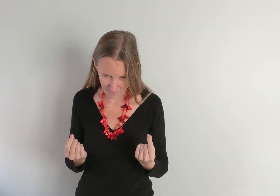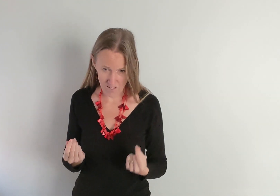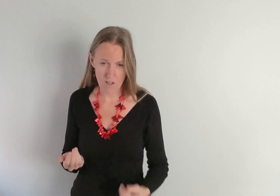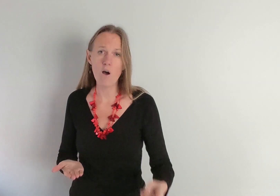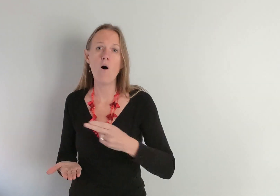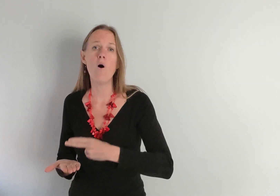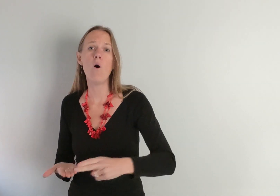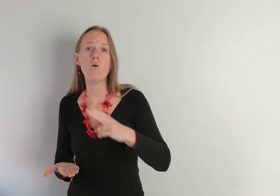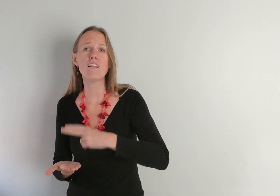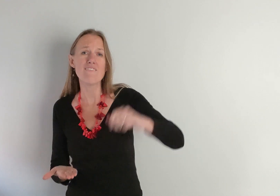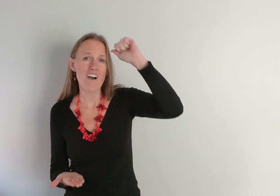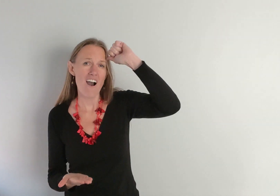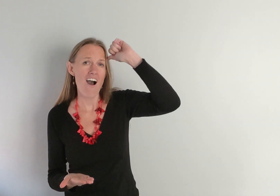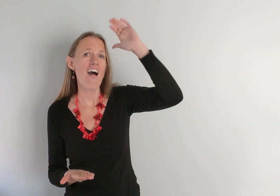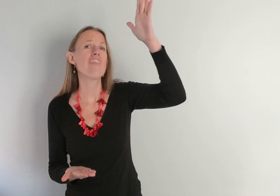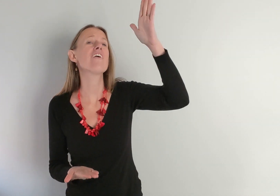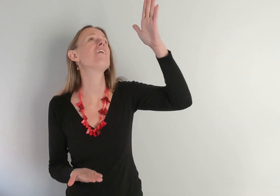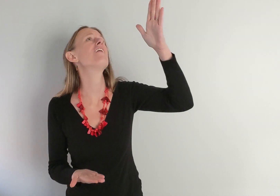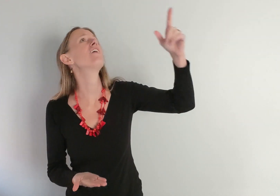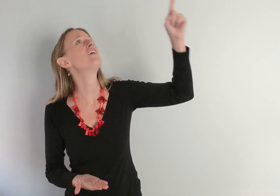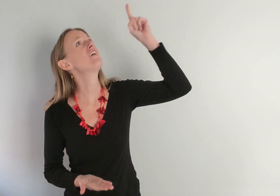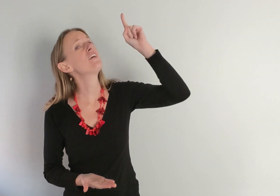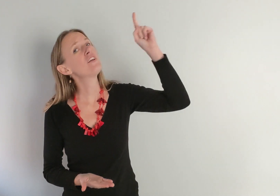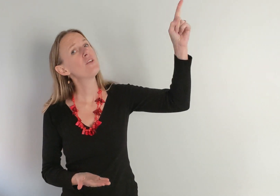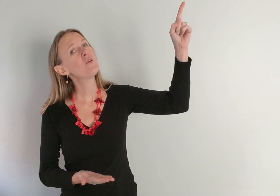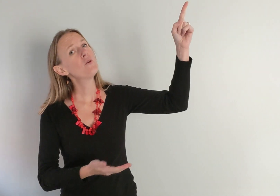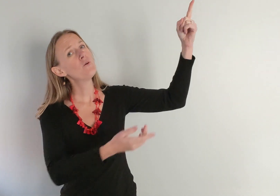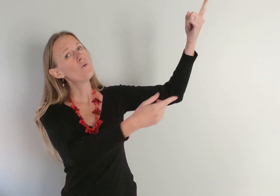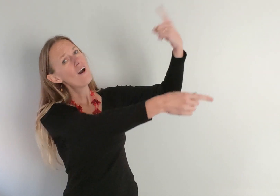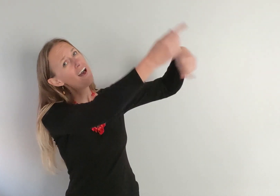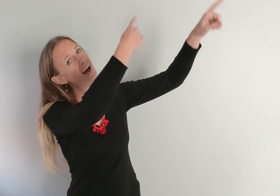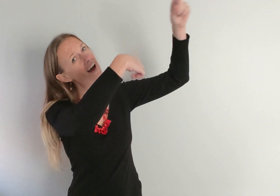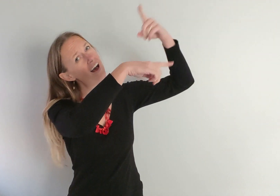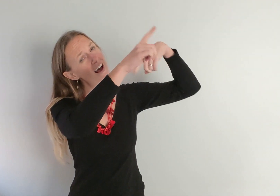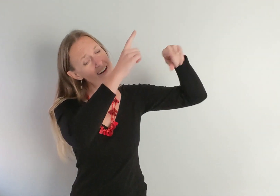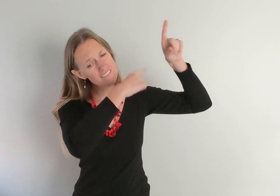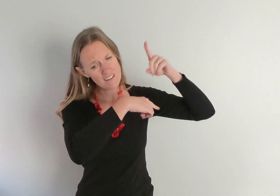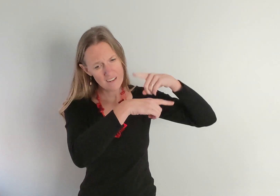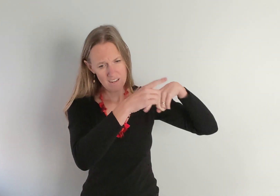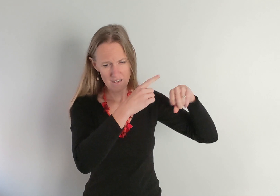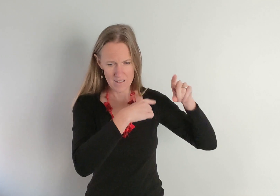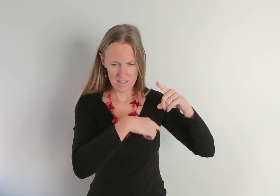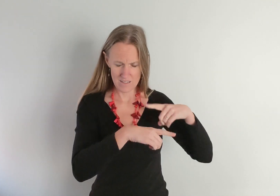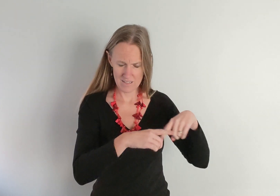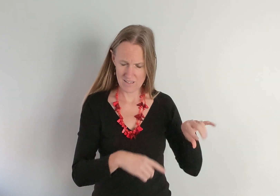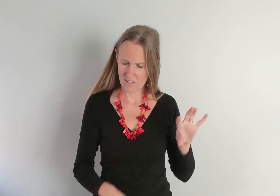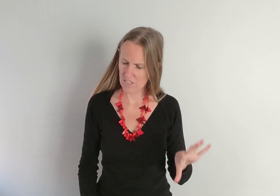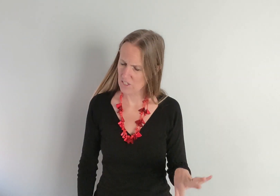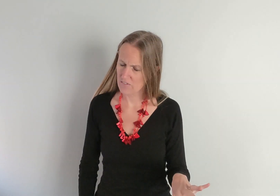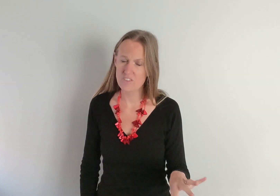Holy Father, You have come And